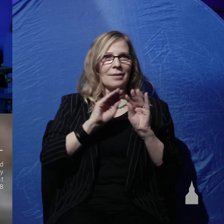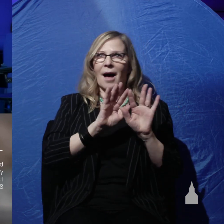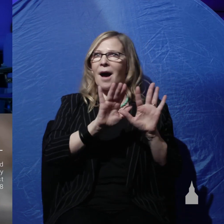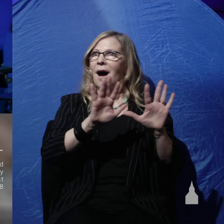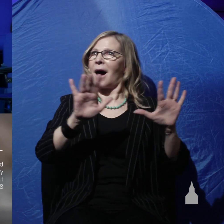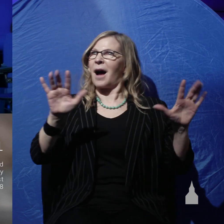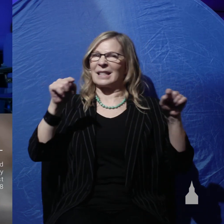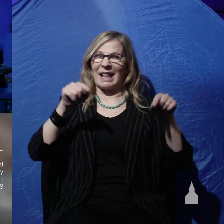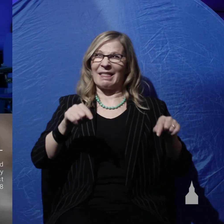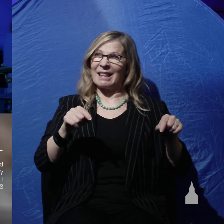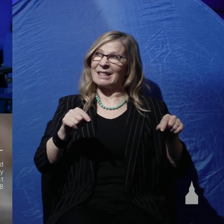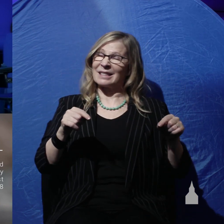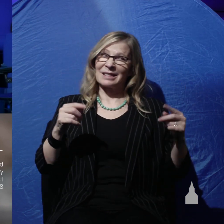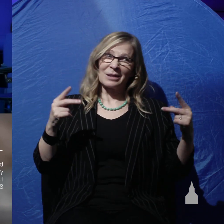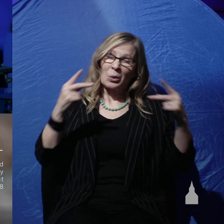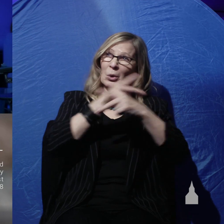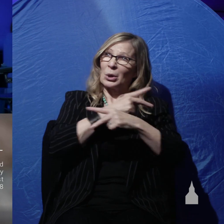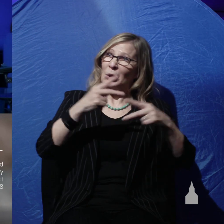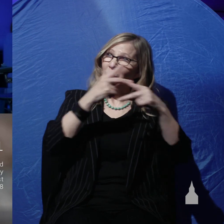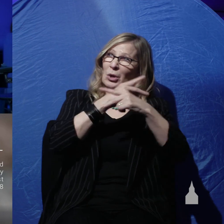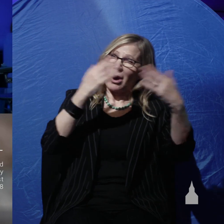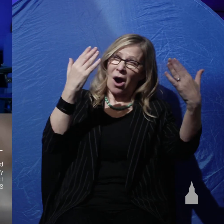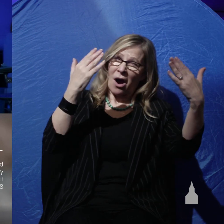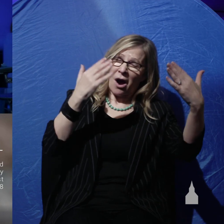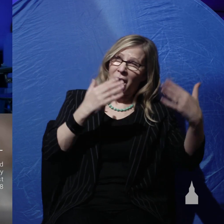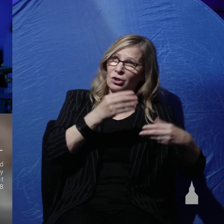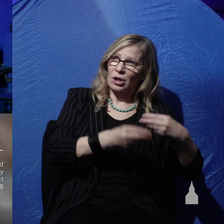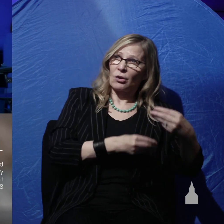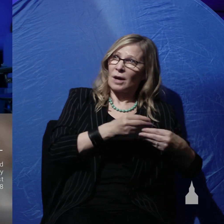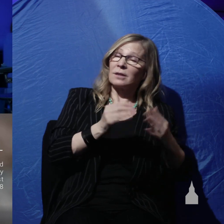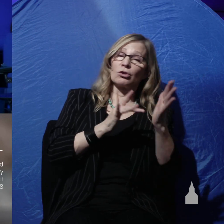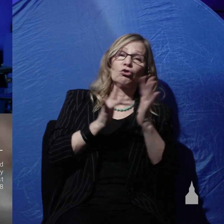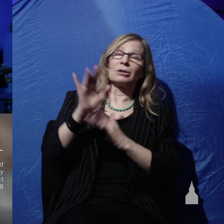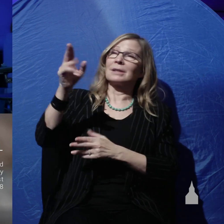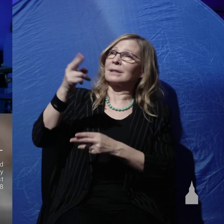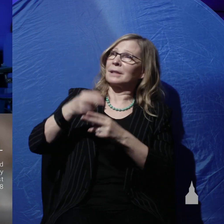this increasingly dark generation in Jesus name amen you're dismissed